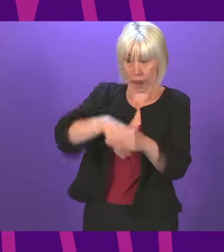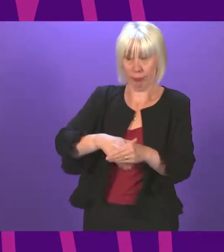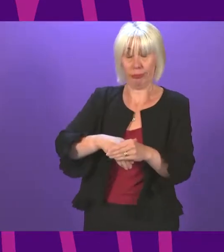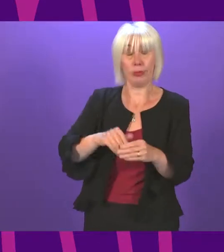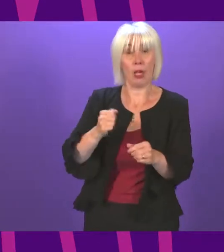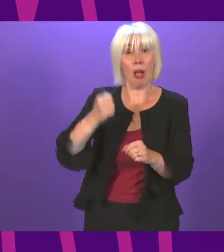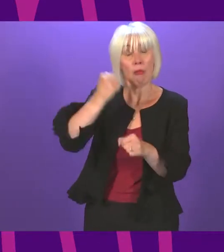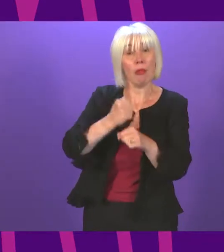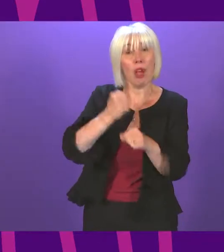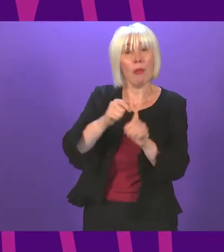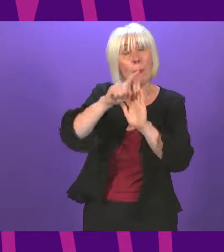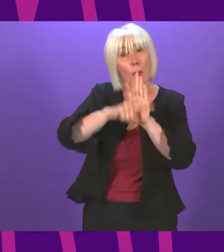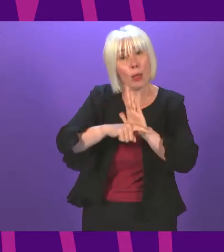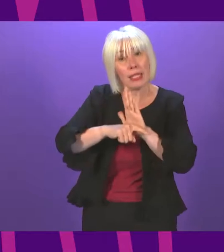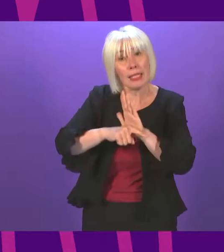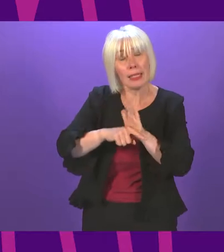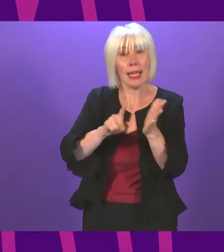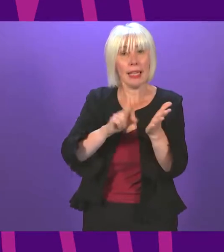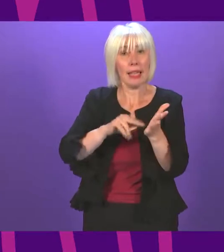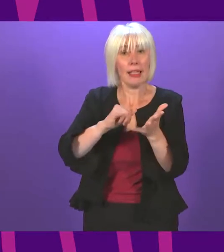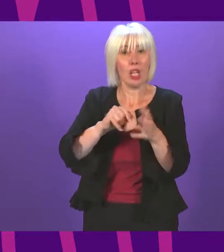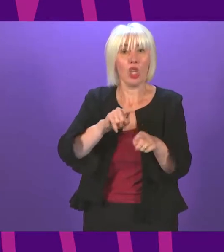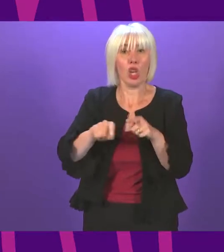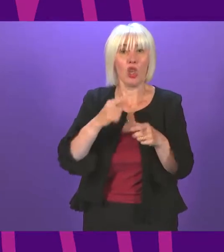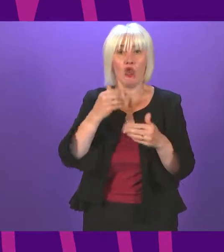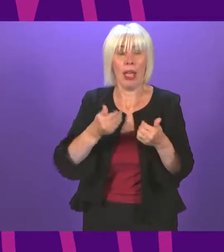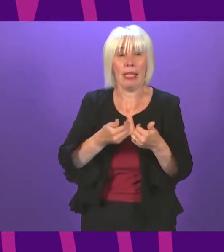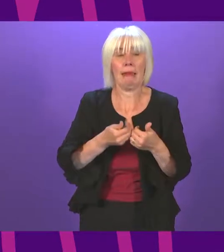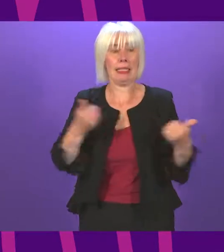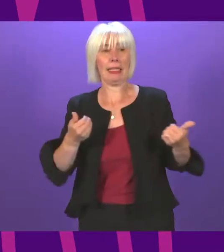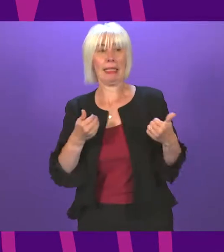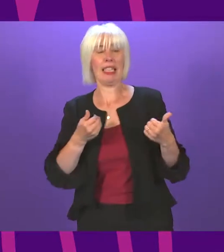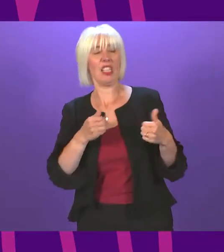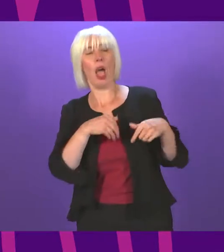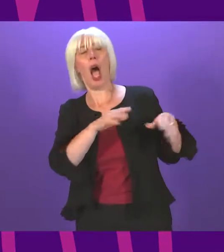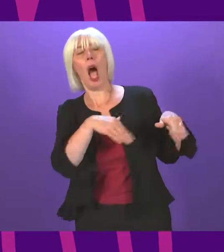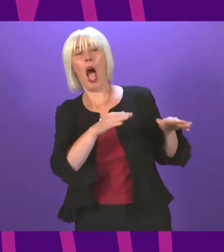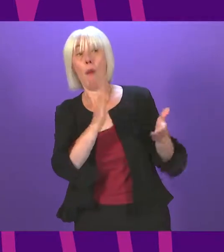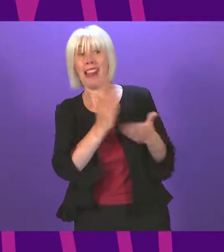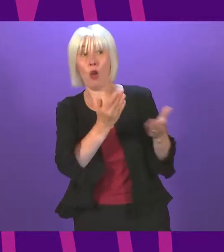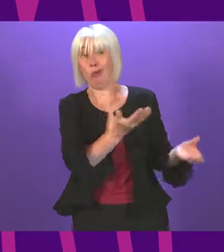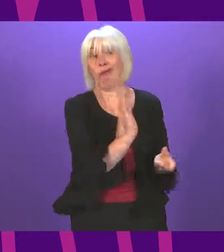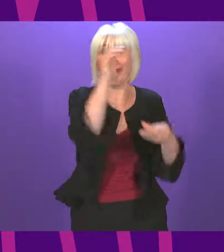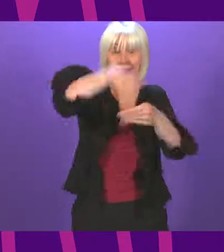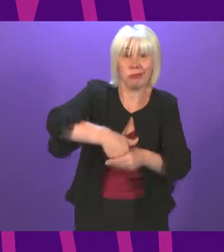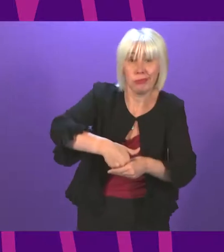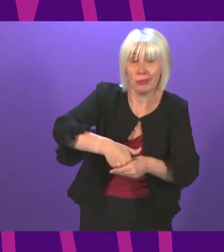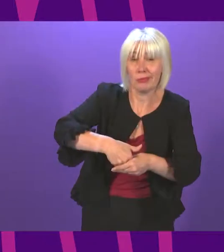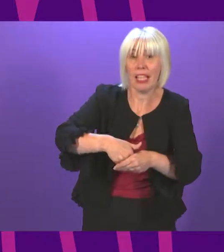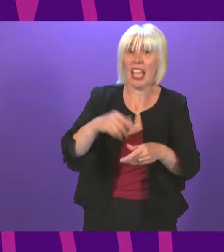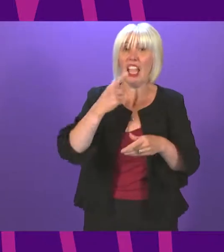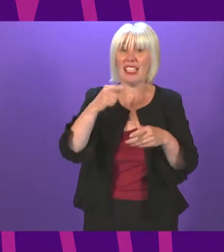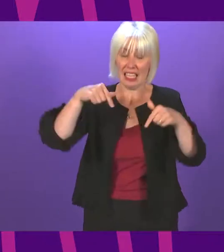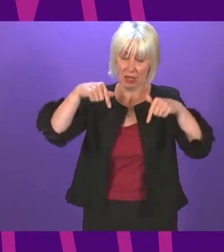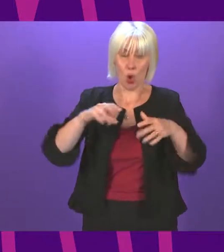And she can try and distance herself from these outrageous positions. But she's brought them into her government. She said earlier, this coalition